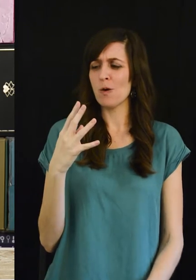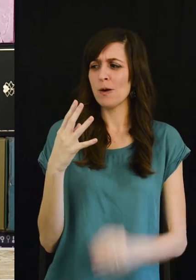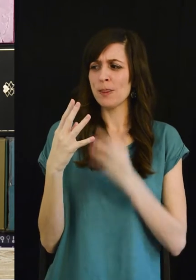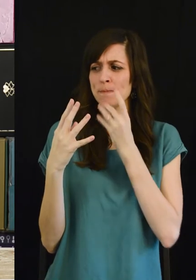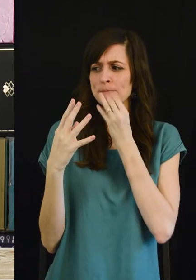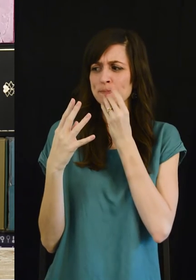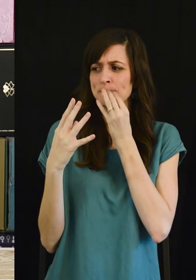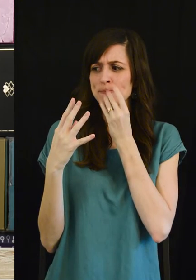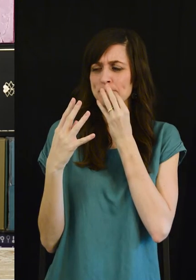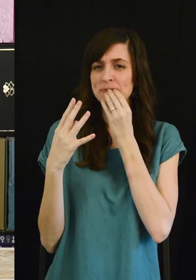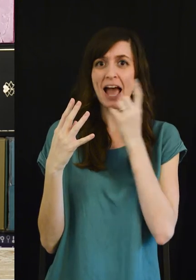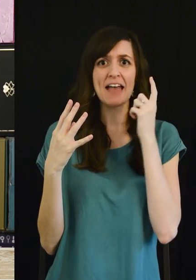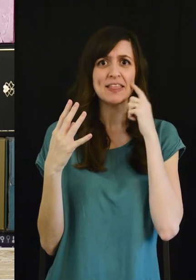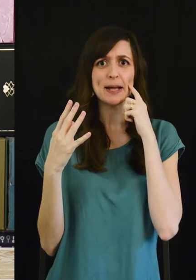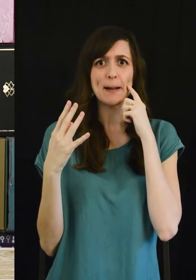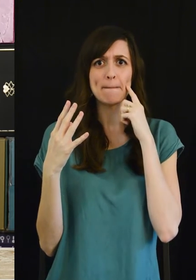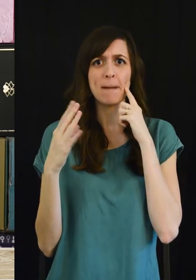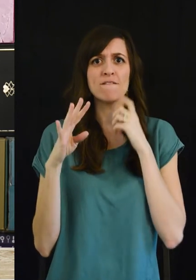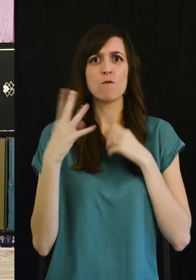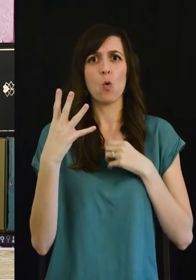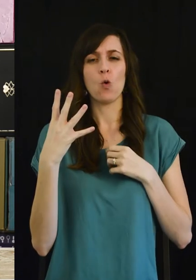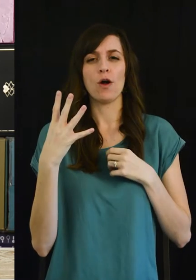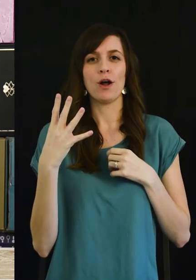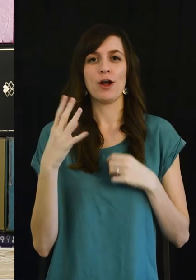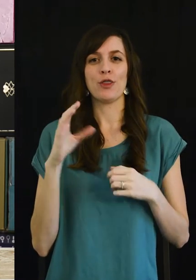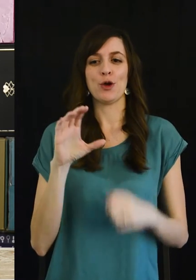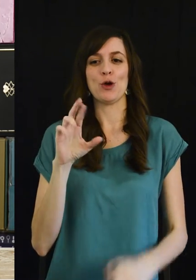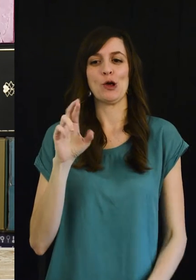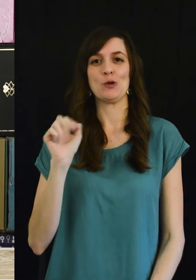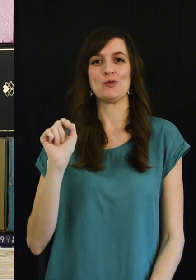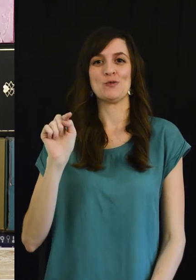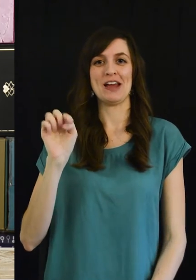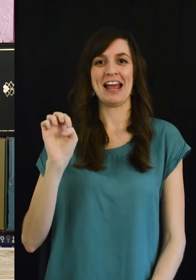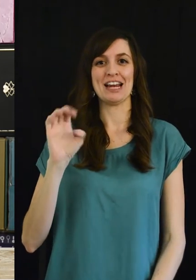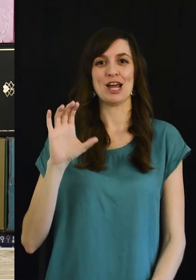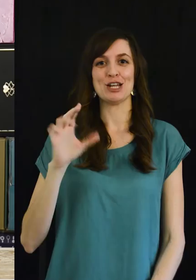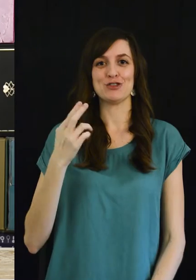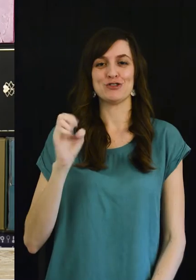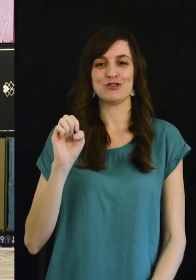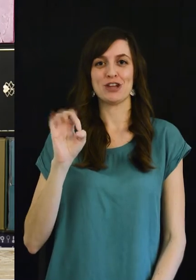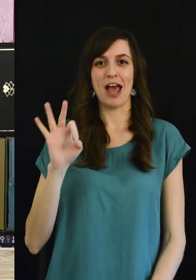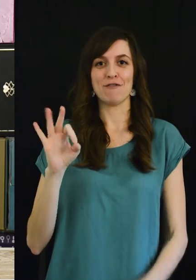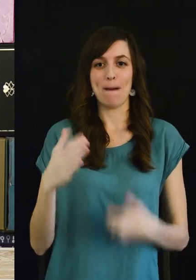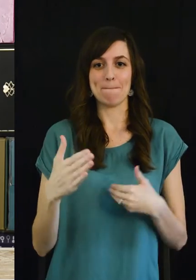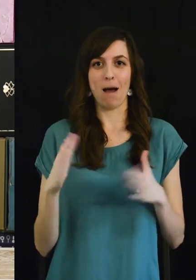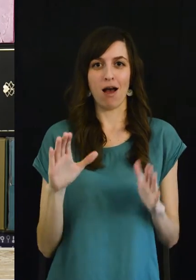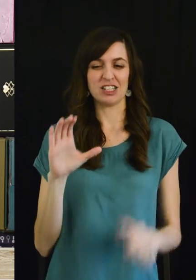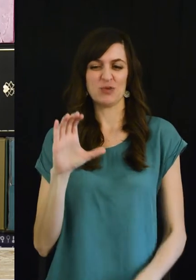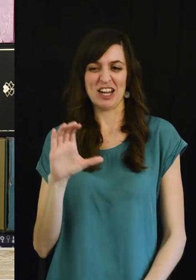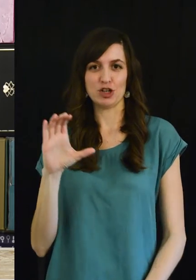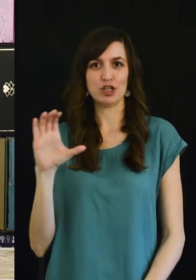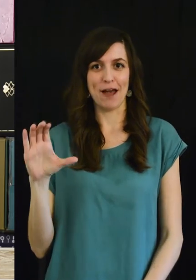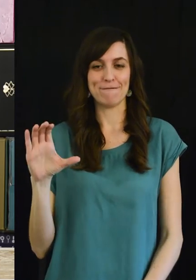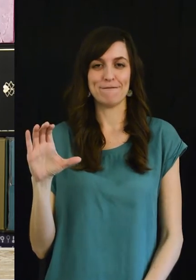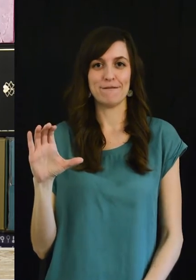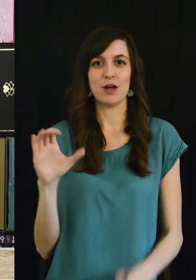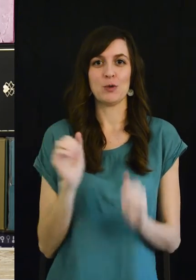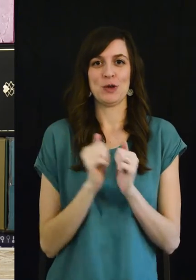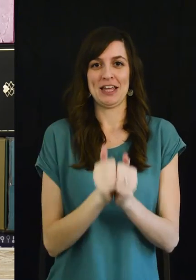fourth hmm I think this might be fourth great chef box view everything with great chef so fabulous